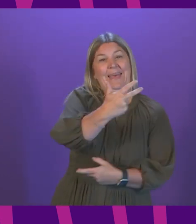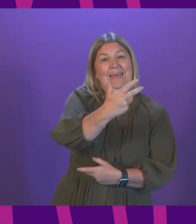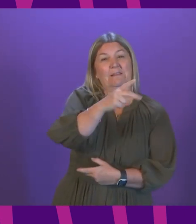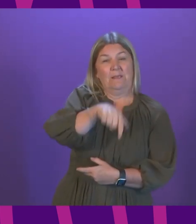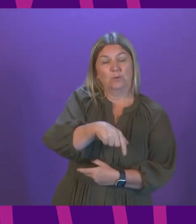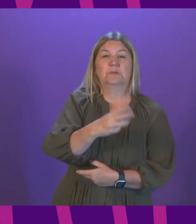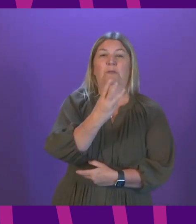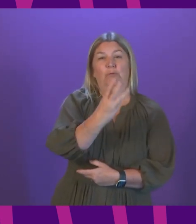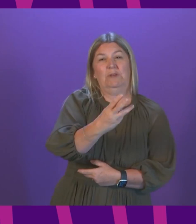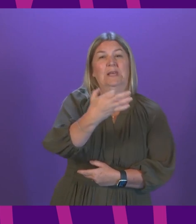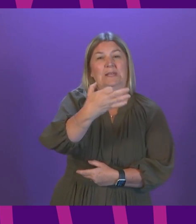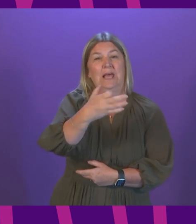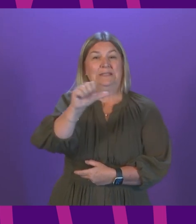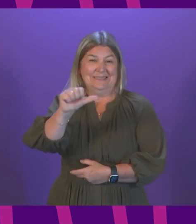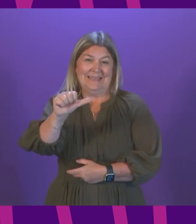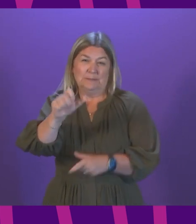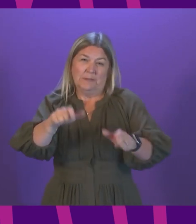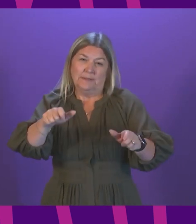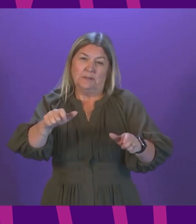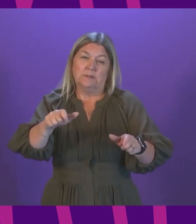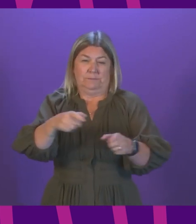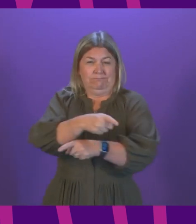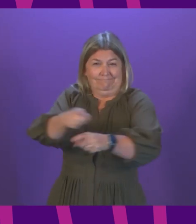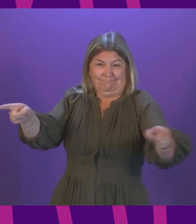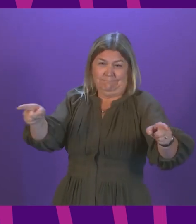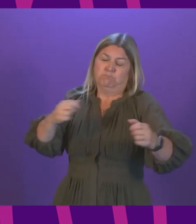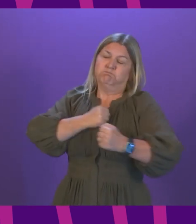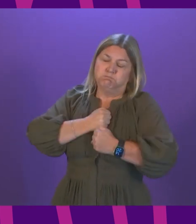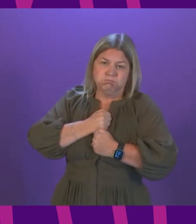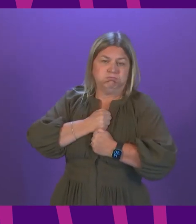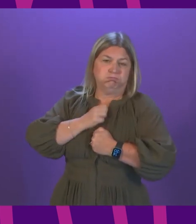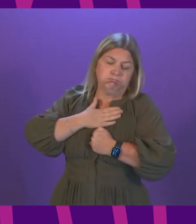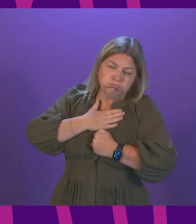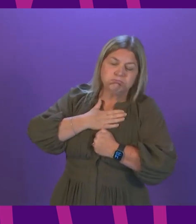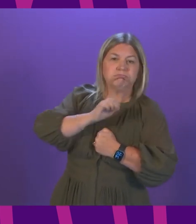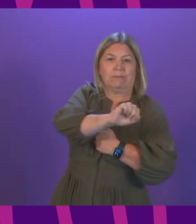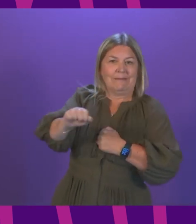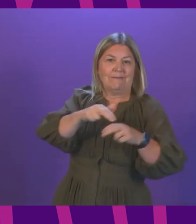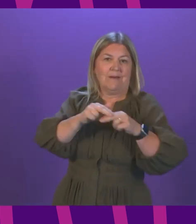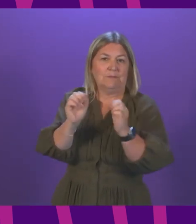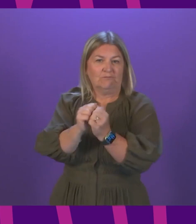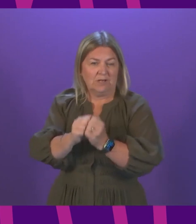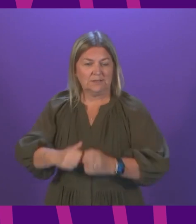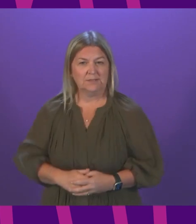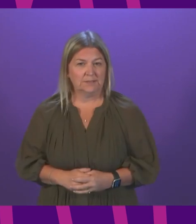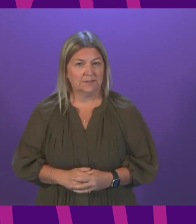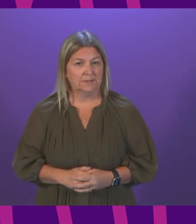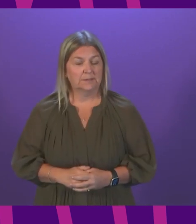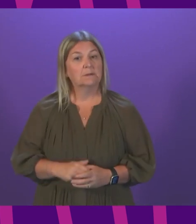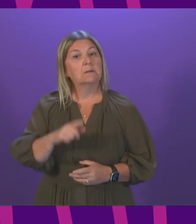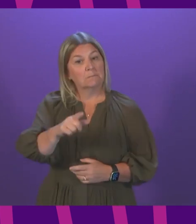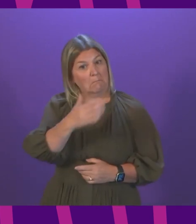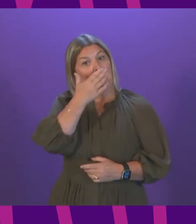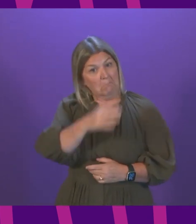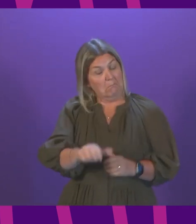,396. And as always, I say my condolences to everyone who has lost a loved one. Good progress